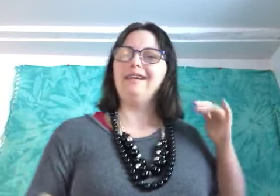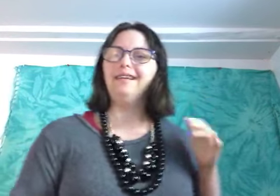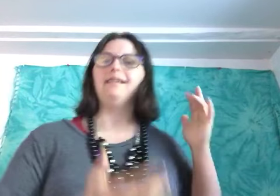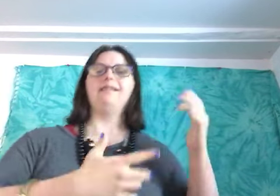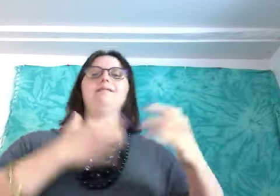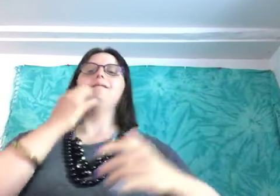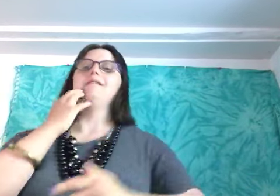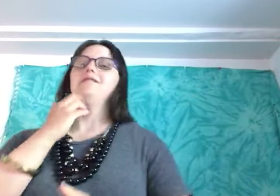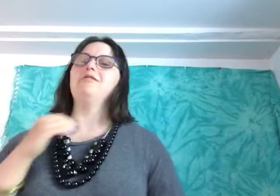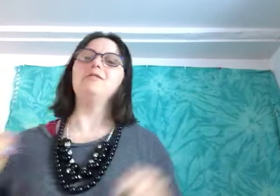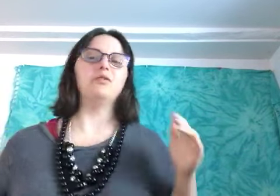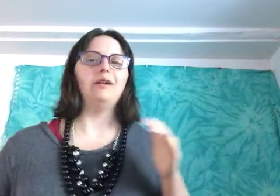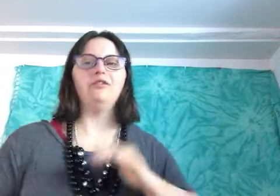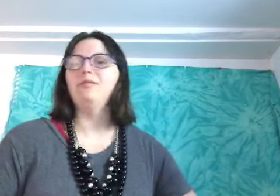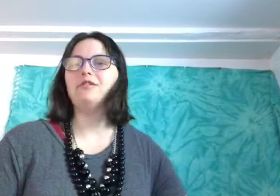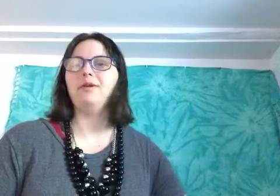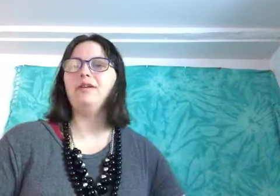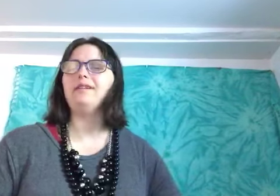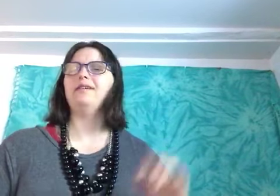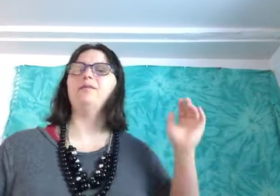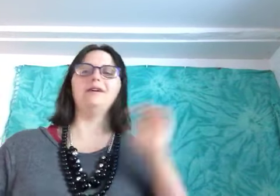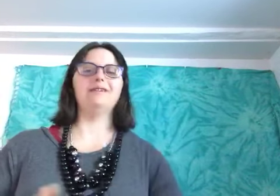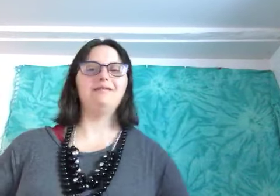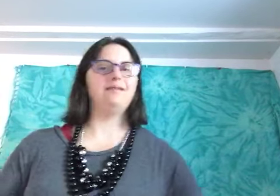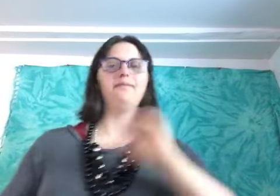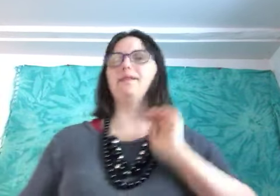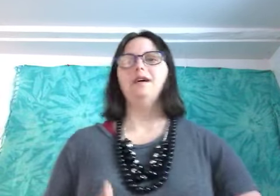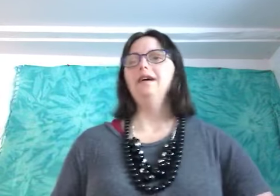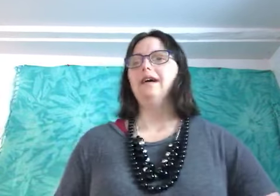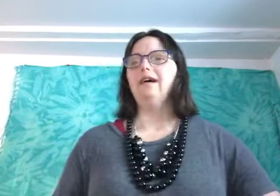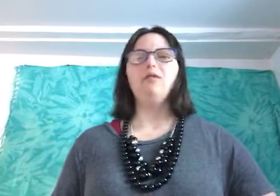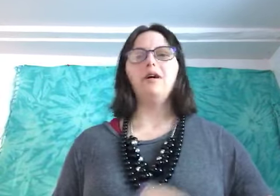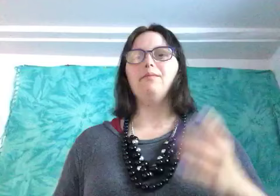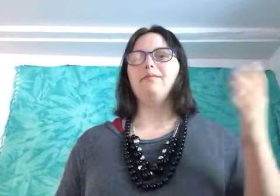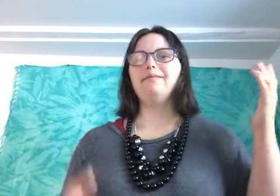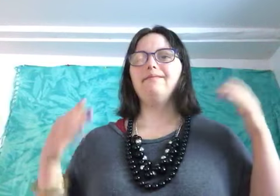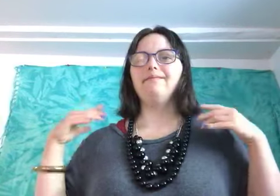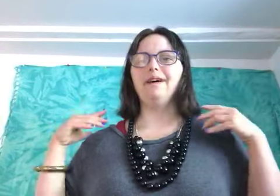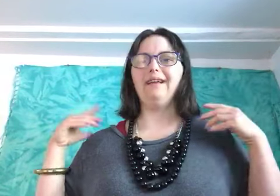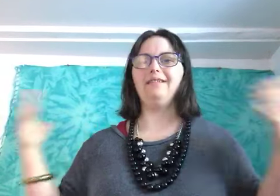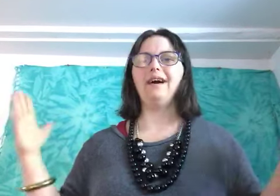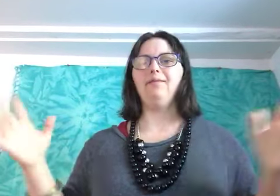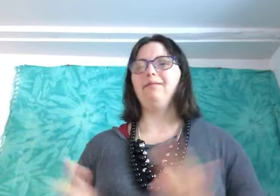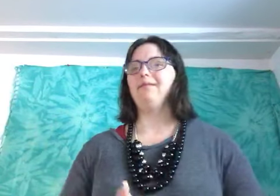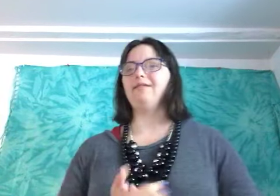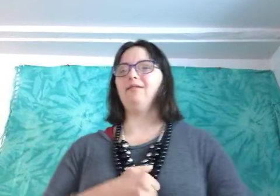getting it then you shouldn't worry too much about it because it would come in time so